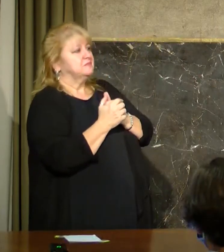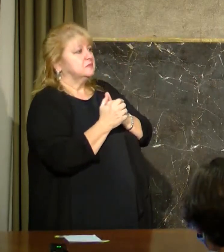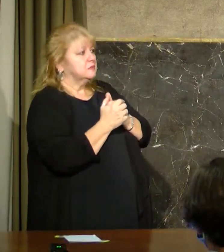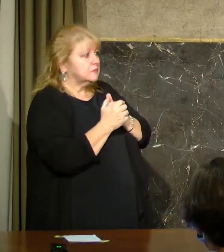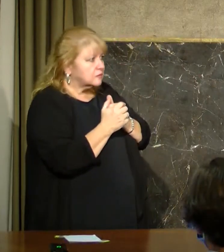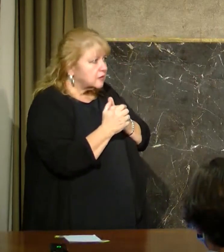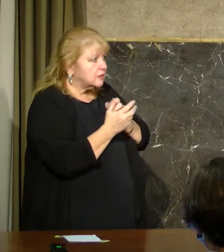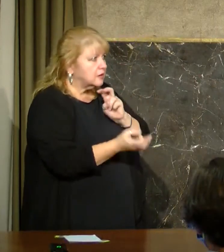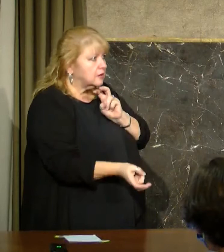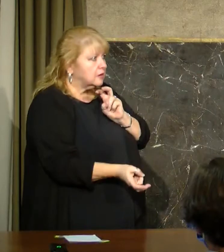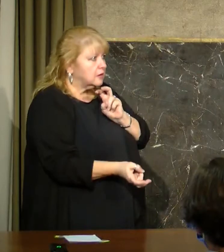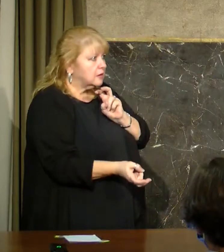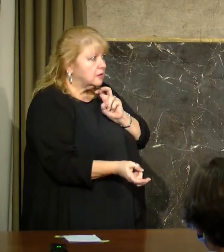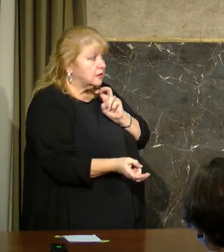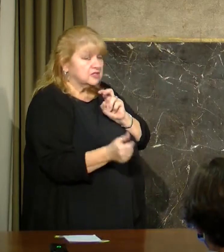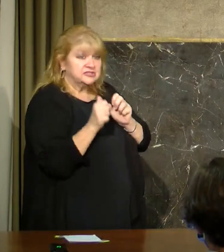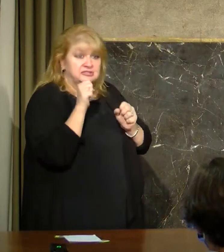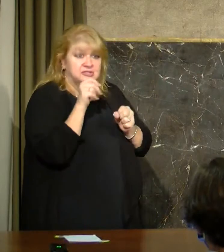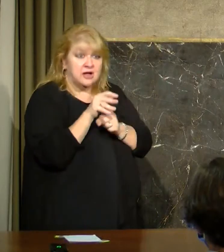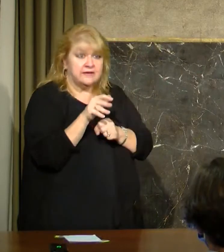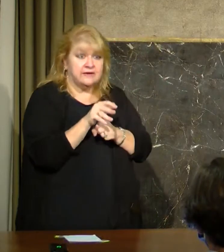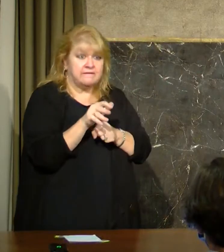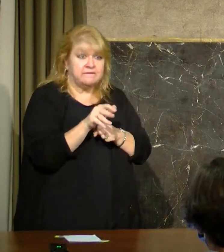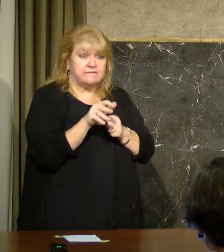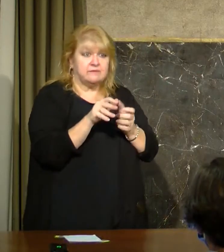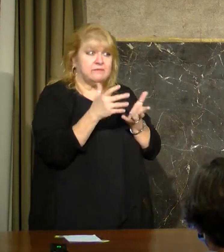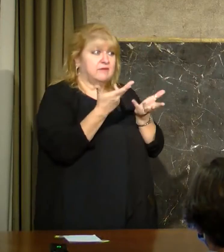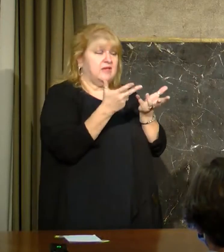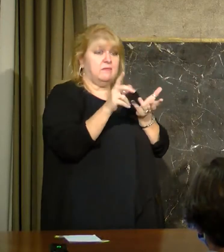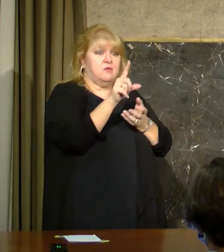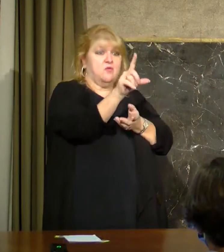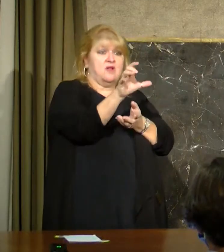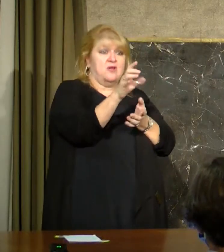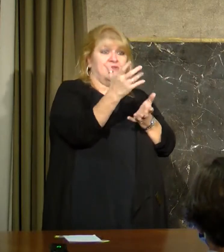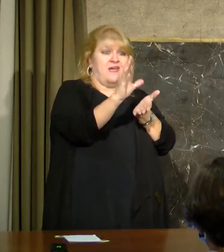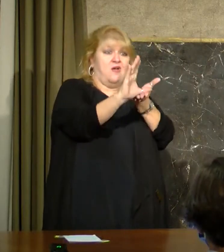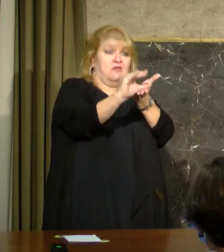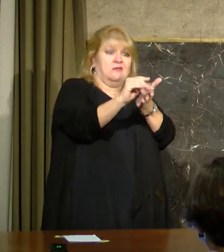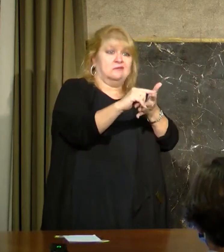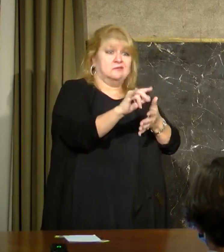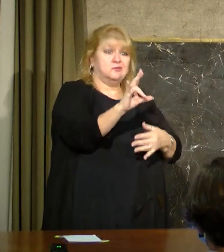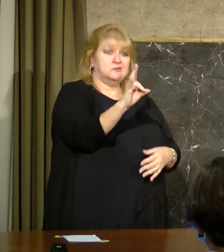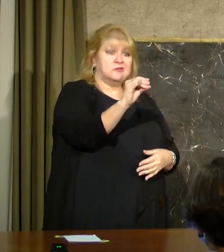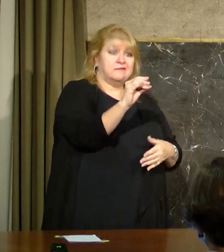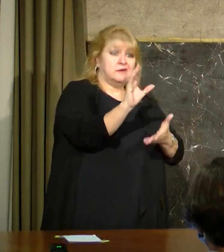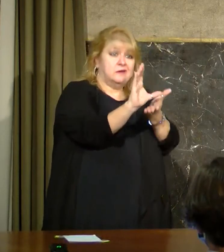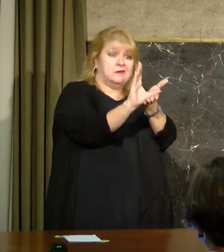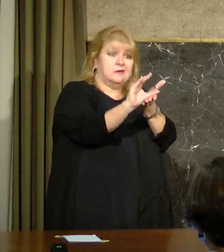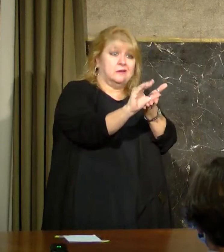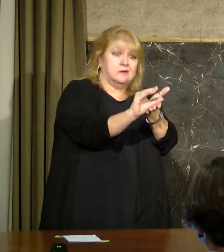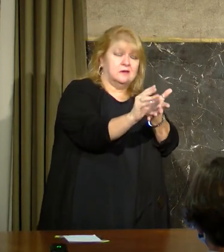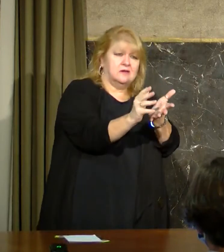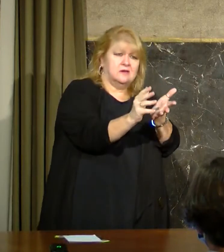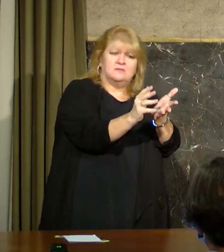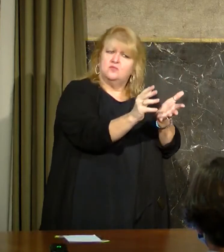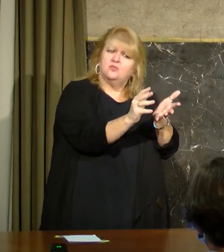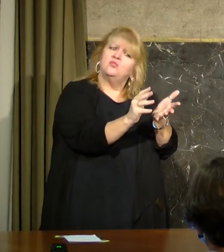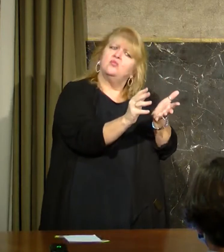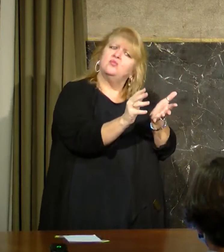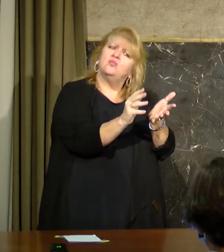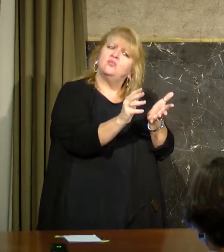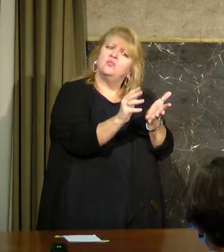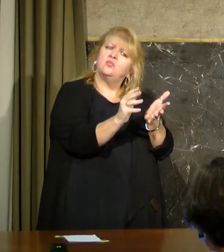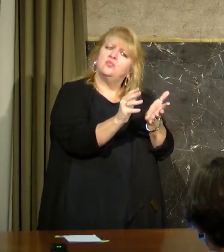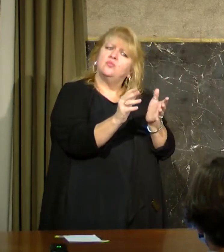I think wait until the next round of allocations is made public and then continue to call and try to make an appointment. This will get